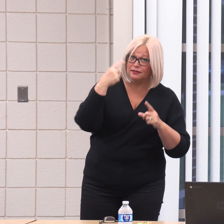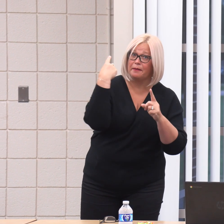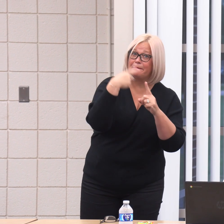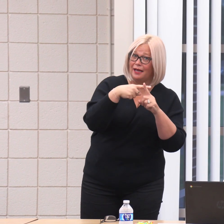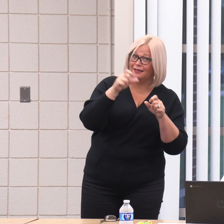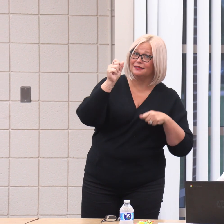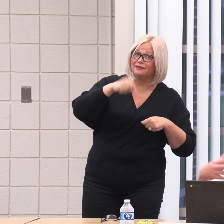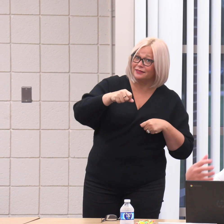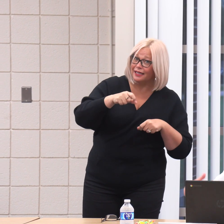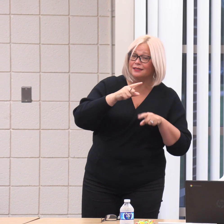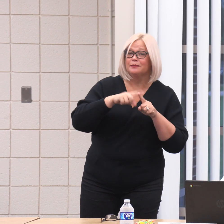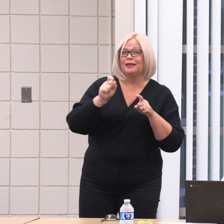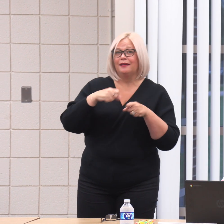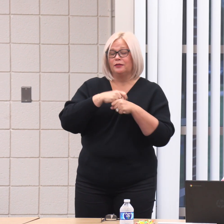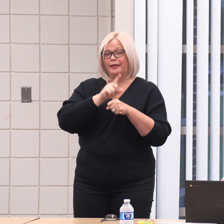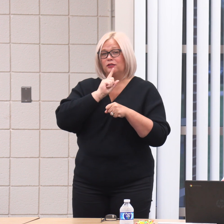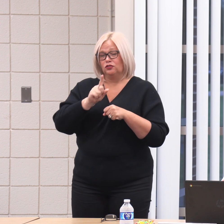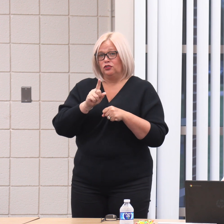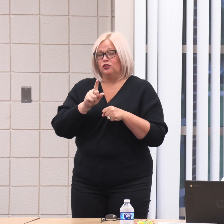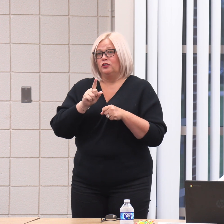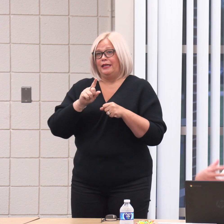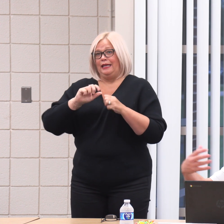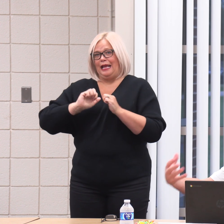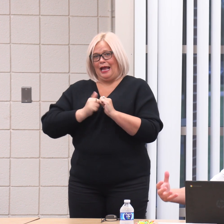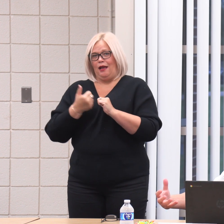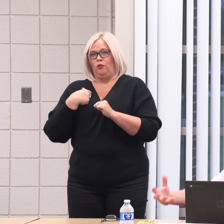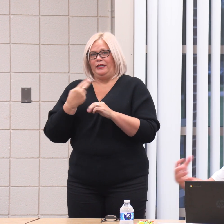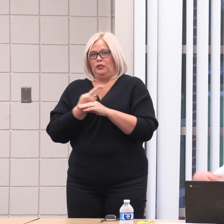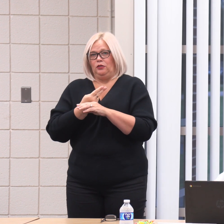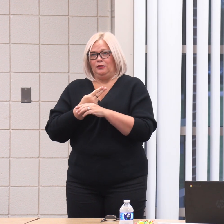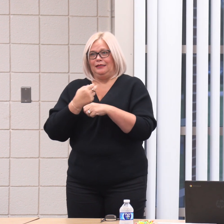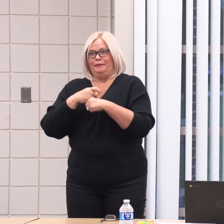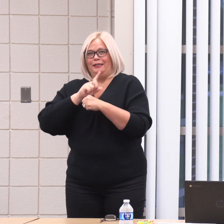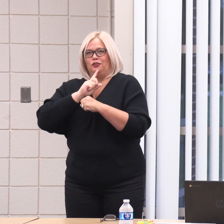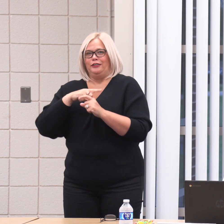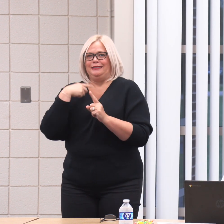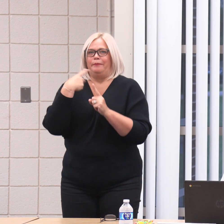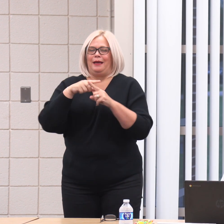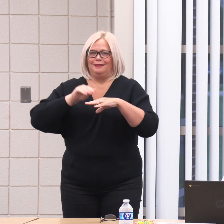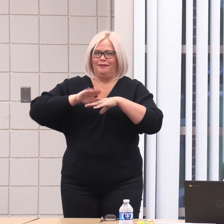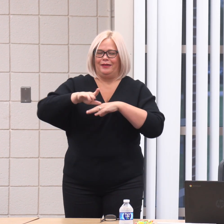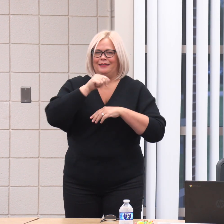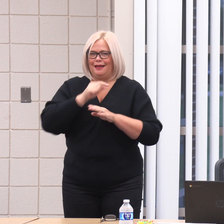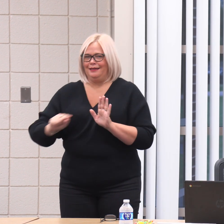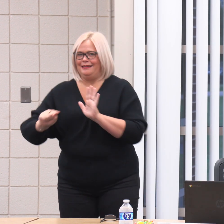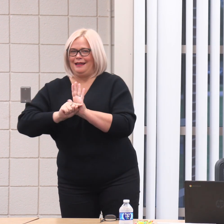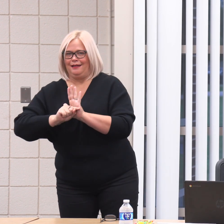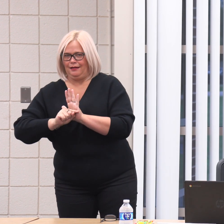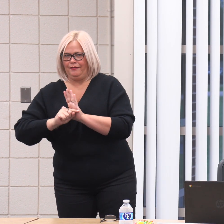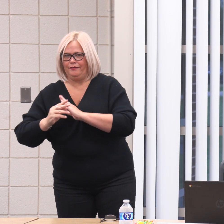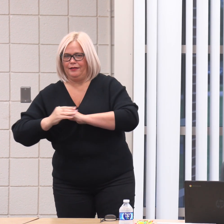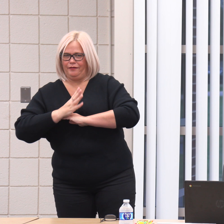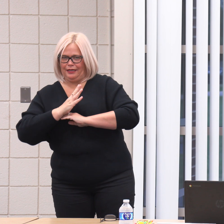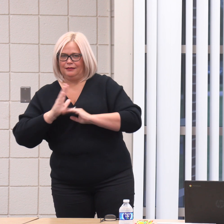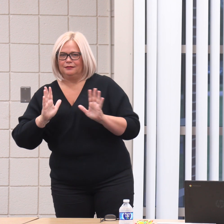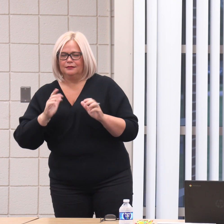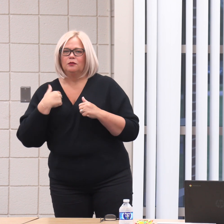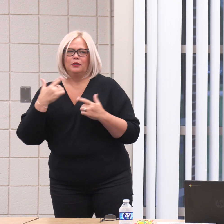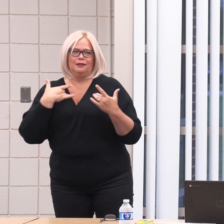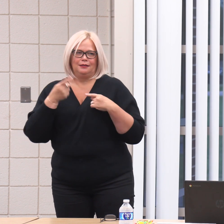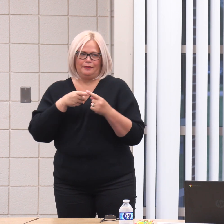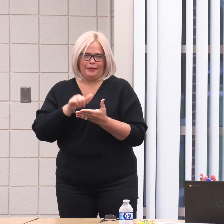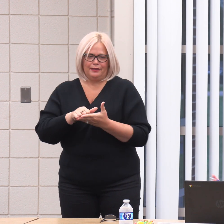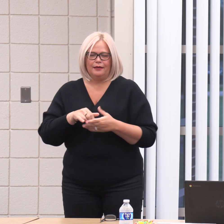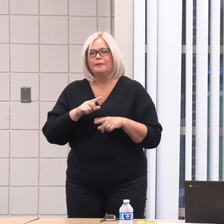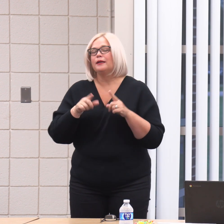that we're rolling it out and it's working for good instead of working against us. So, yeah, we're pretty excited